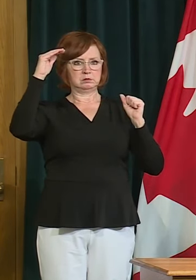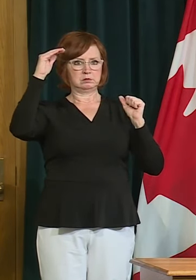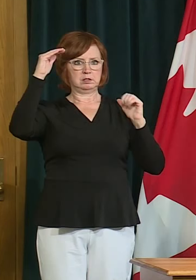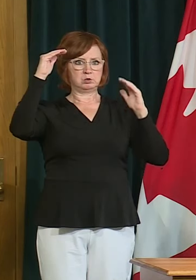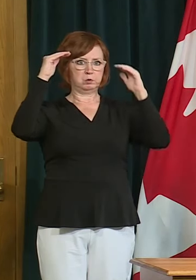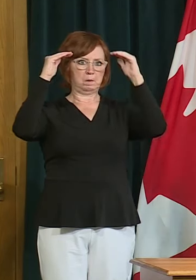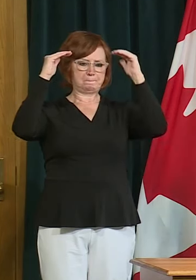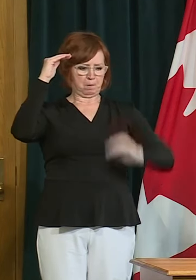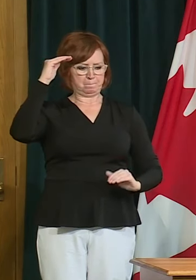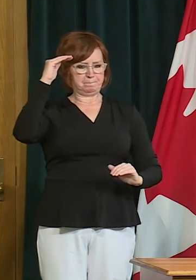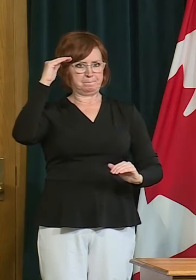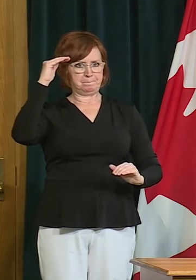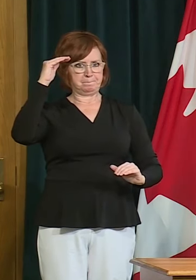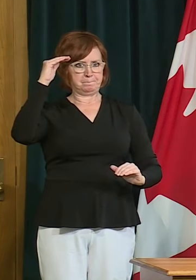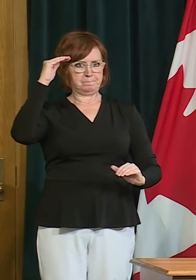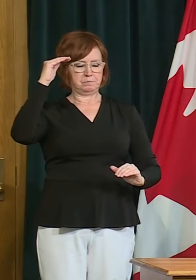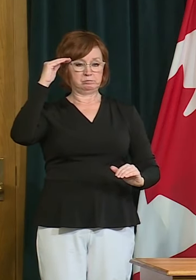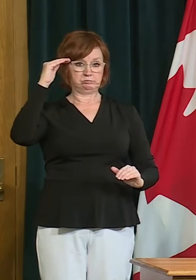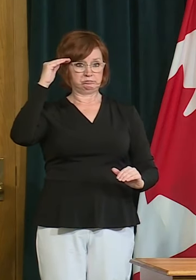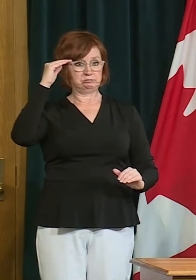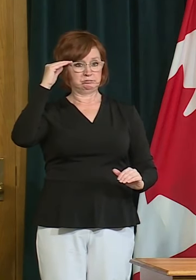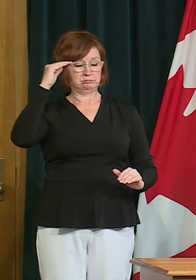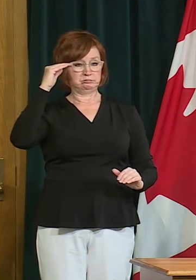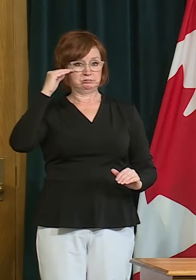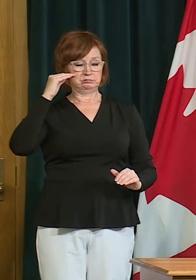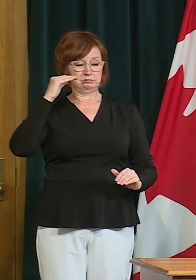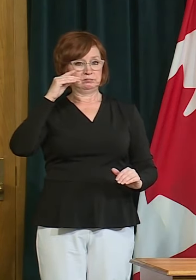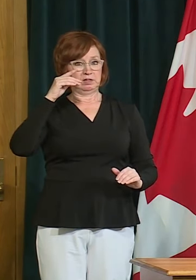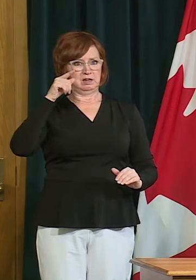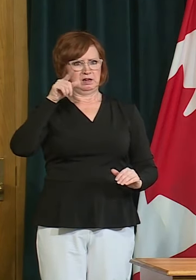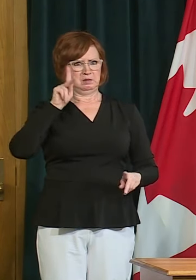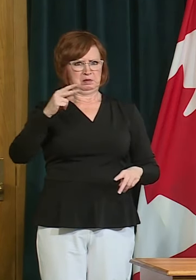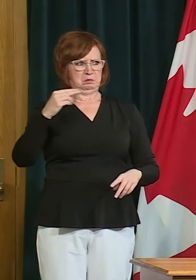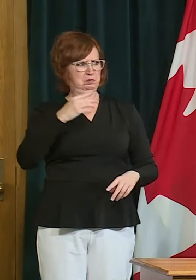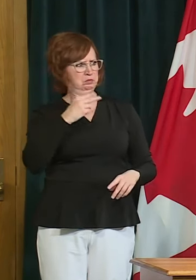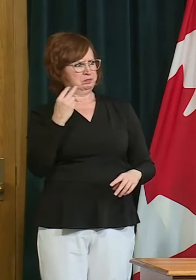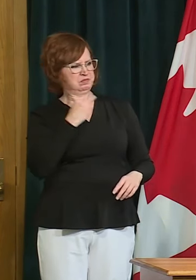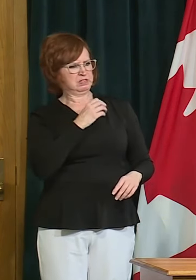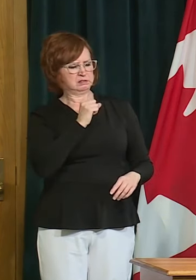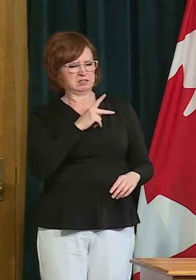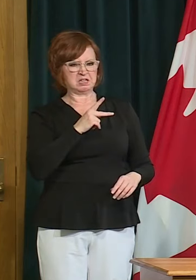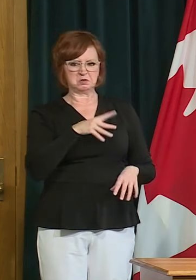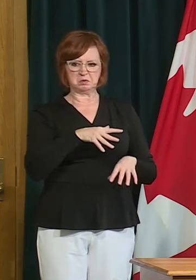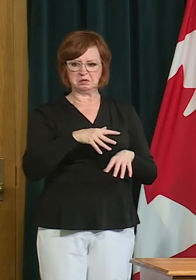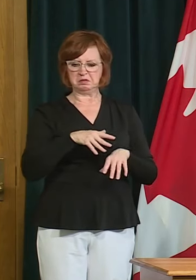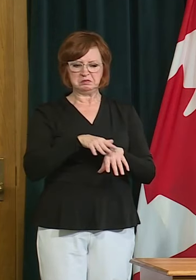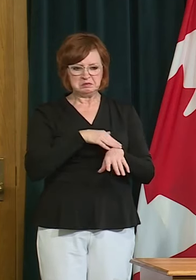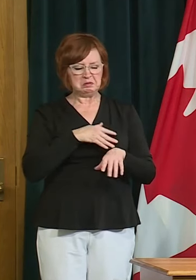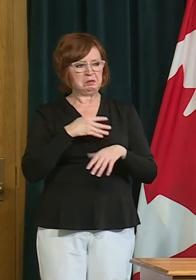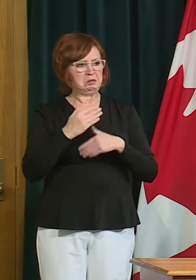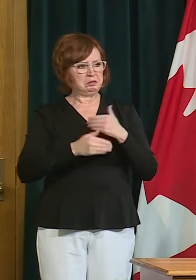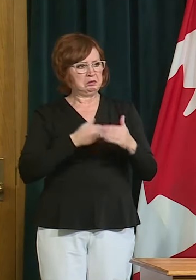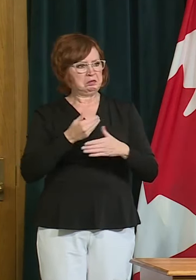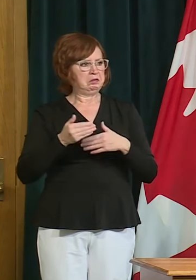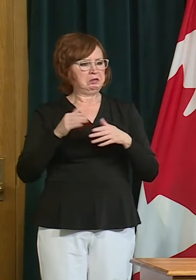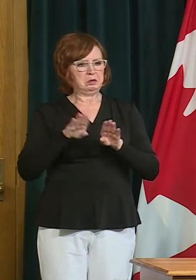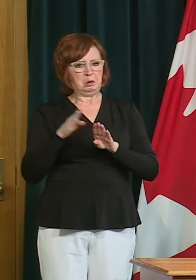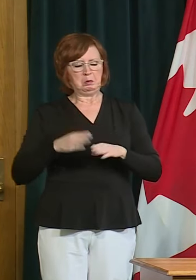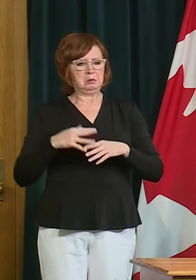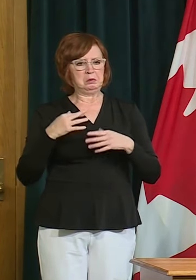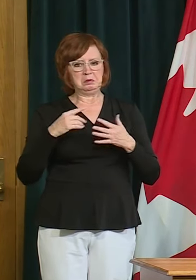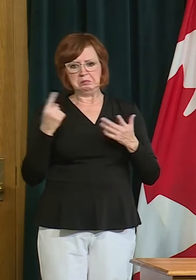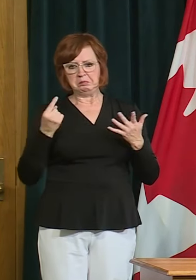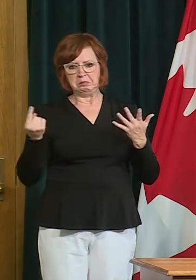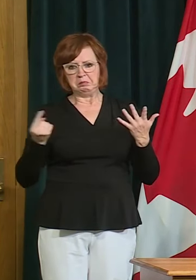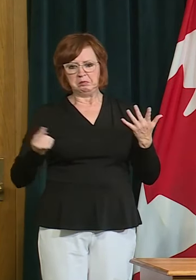on a few items but we need to ensure that we are moving safely we need to preserve uh these type of very powerful stats these are not